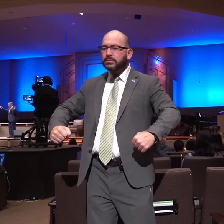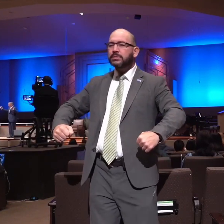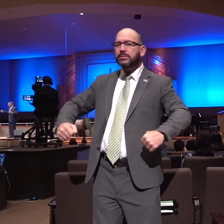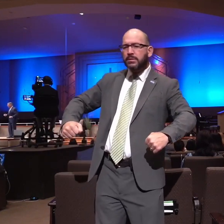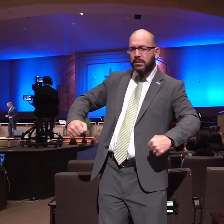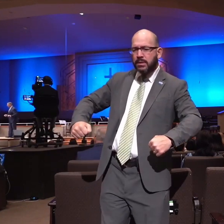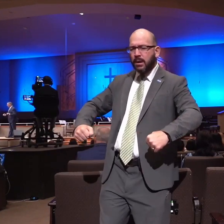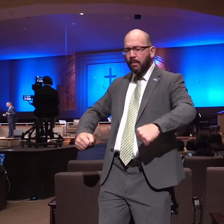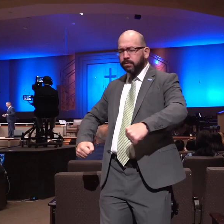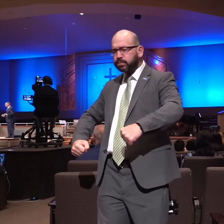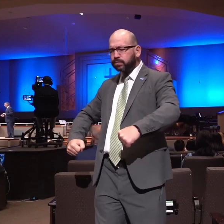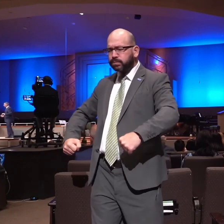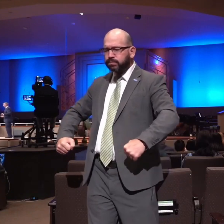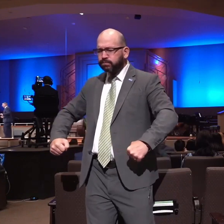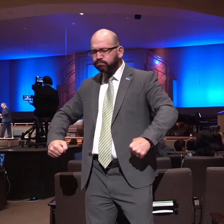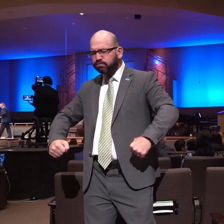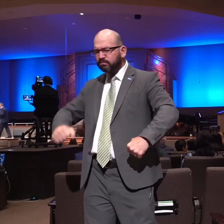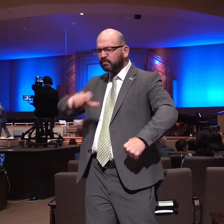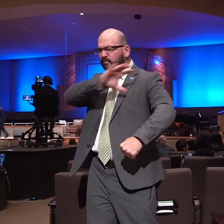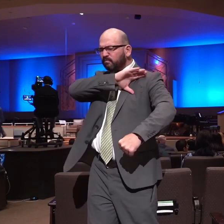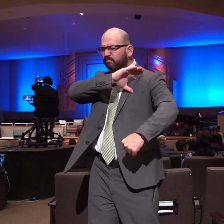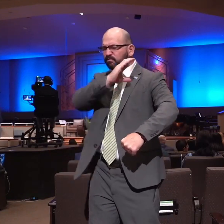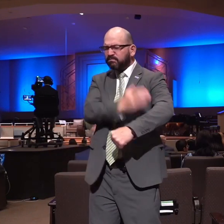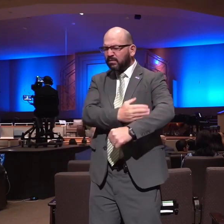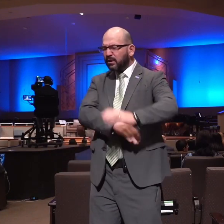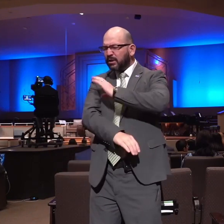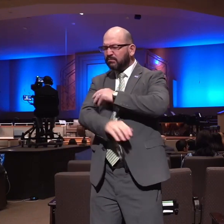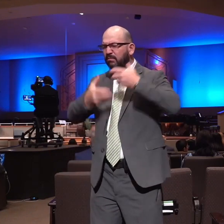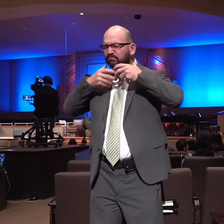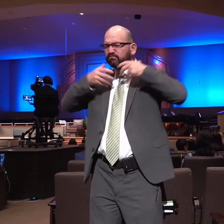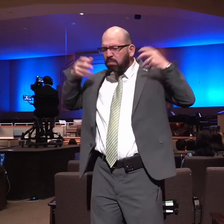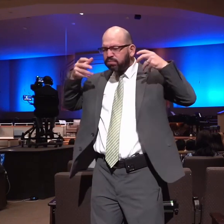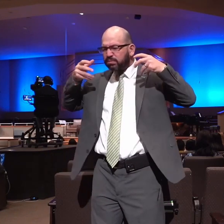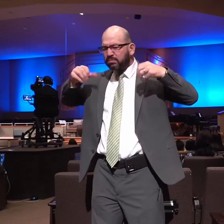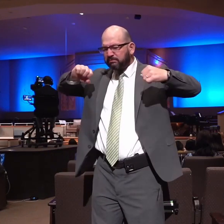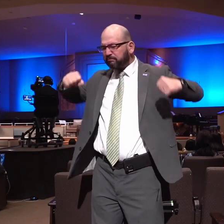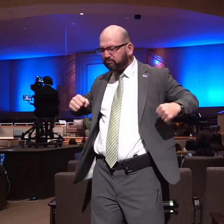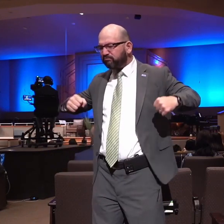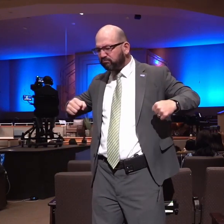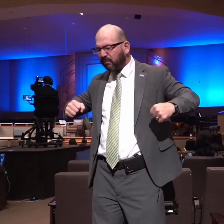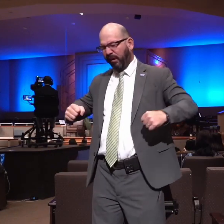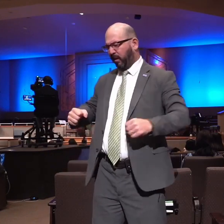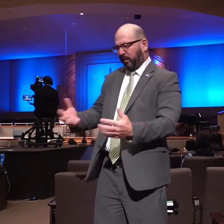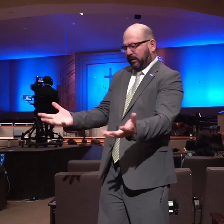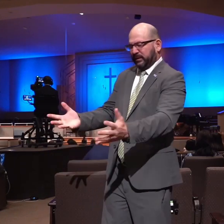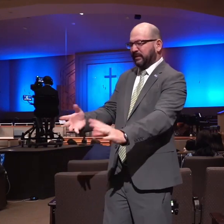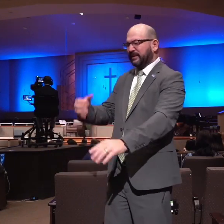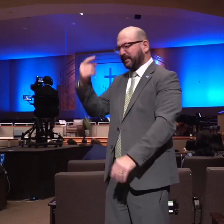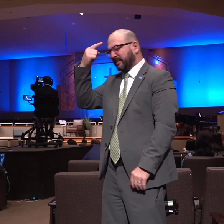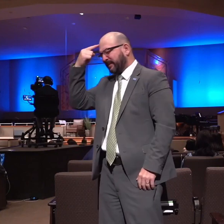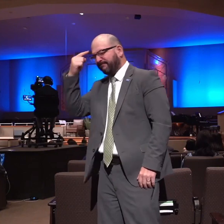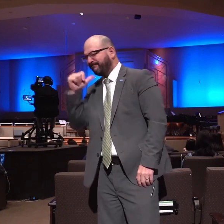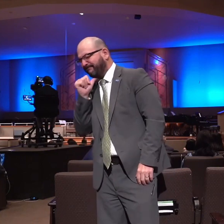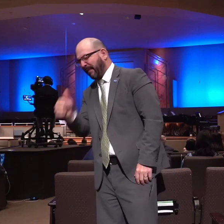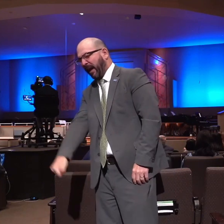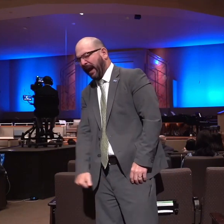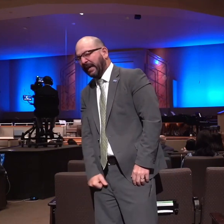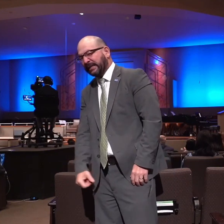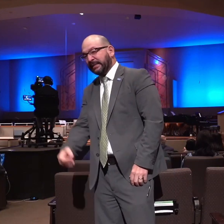muscles on top of muscles I don't think Samson looked like that at all now I don't know exactly what he looked like but